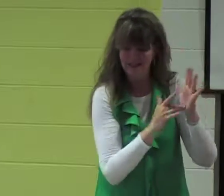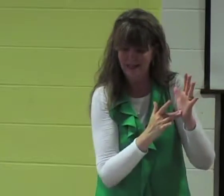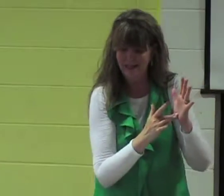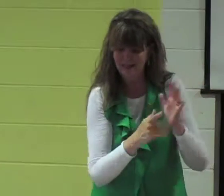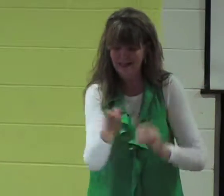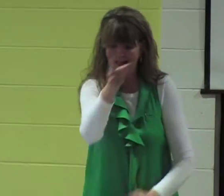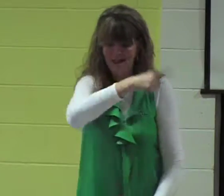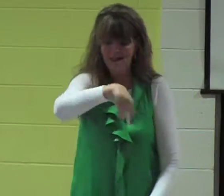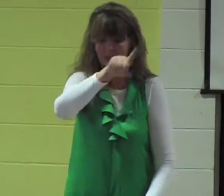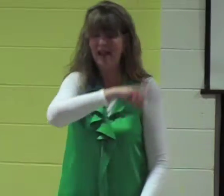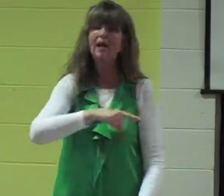who are not believers,